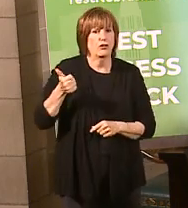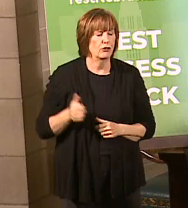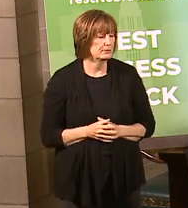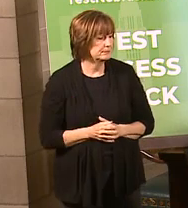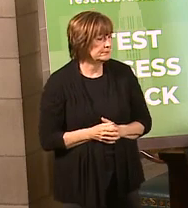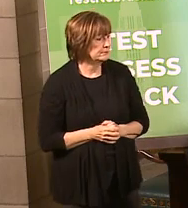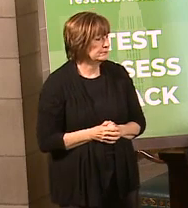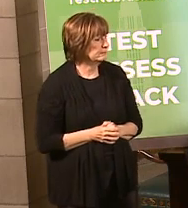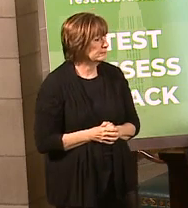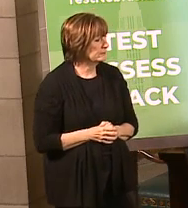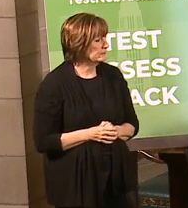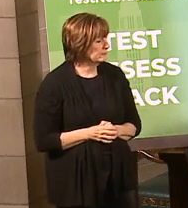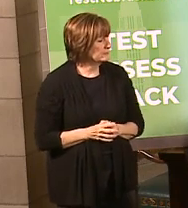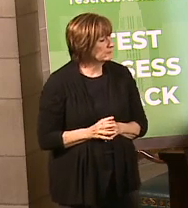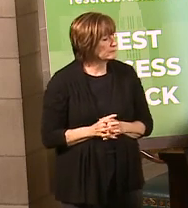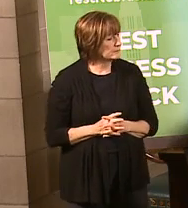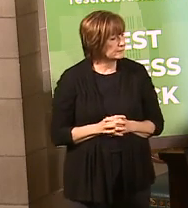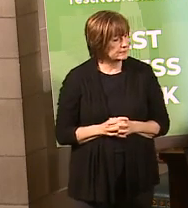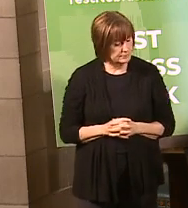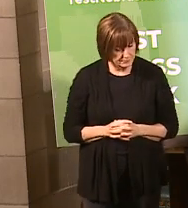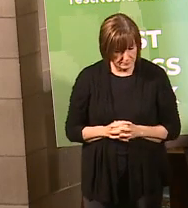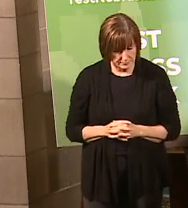have to complete for that.